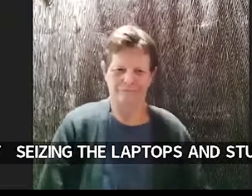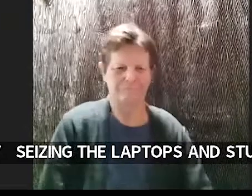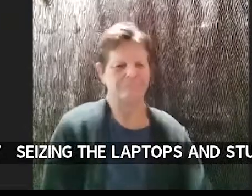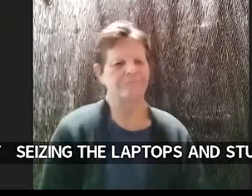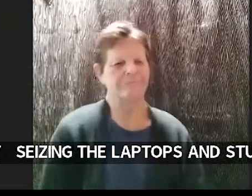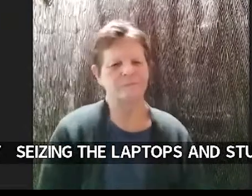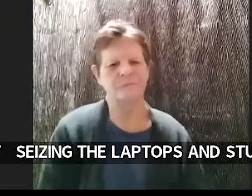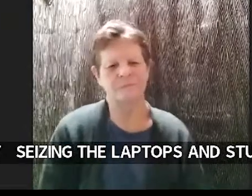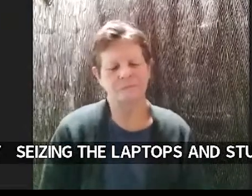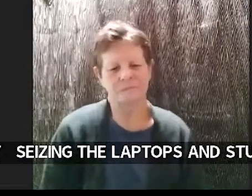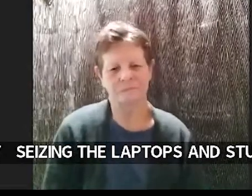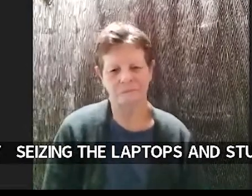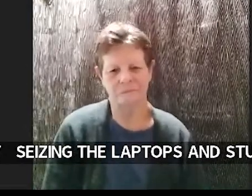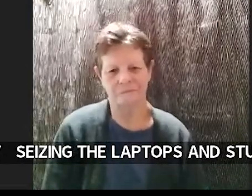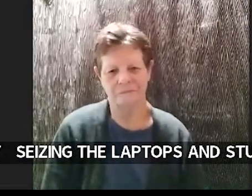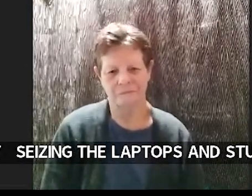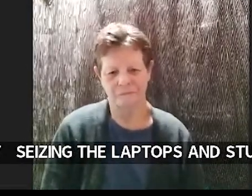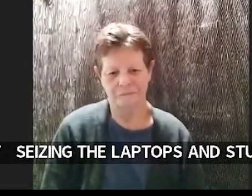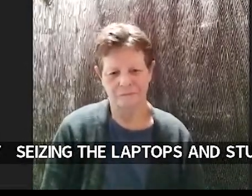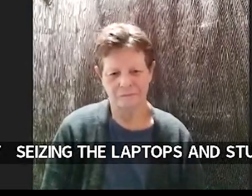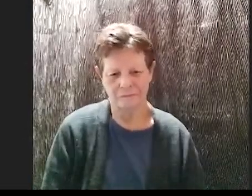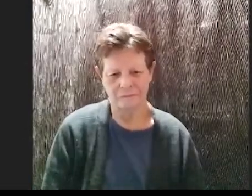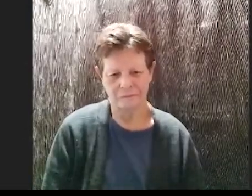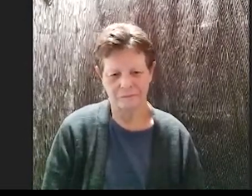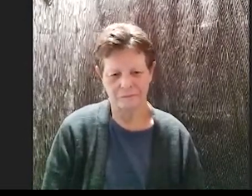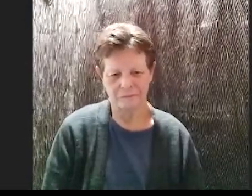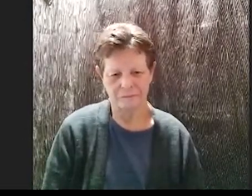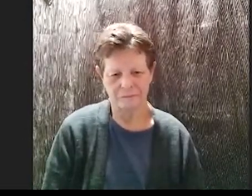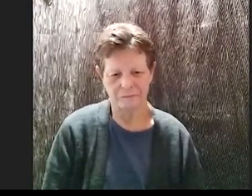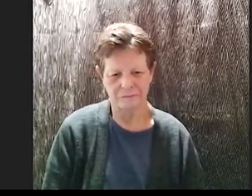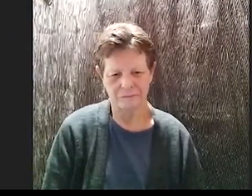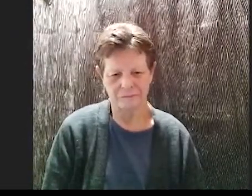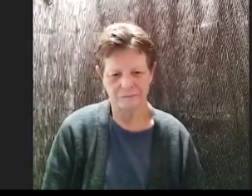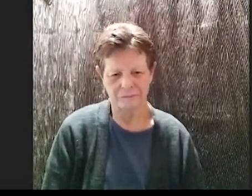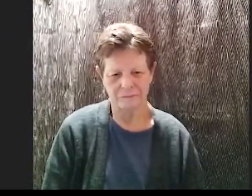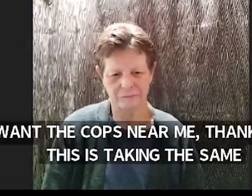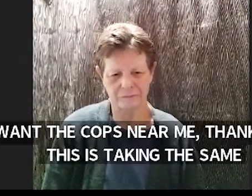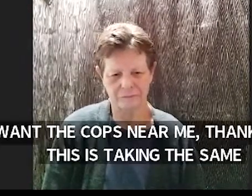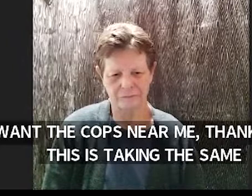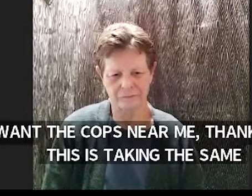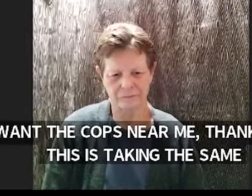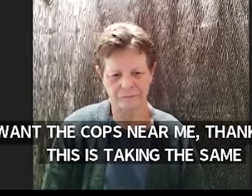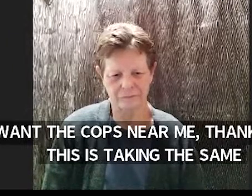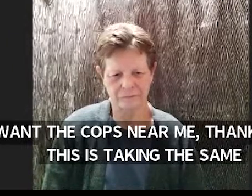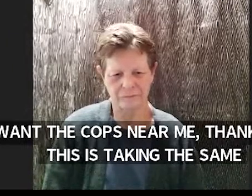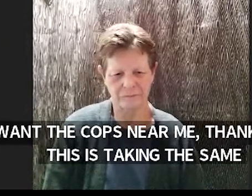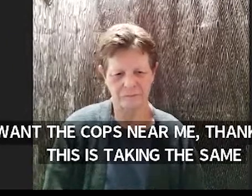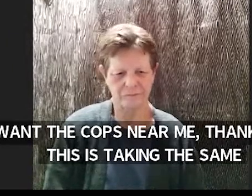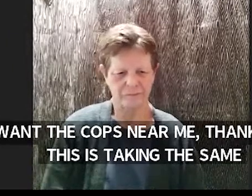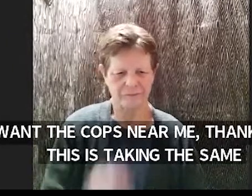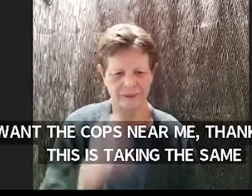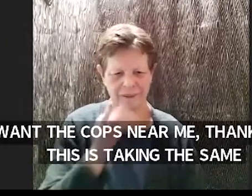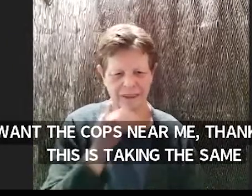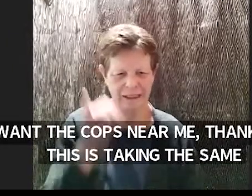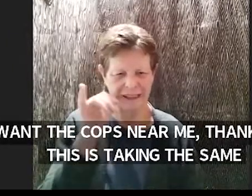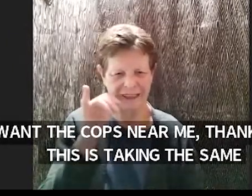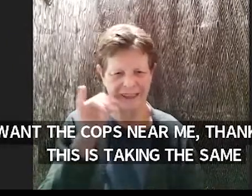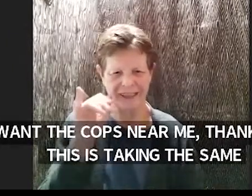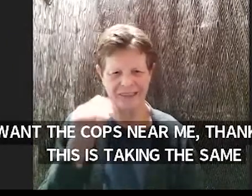um yeah this is taking the same turn as uh what was it was this just last night oh my gosh oh my god